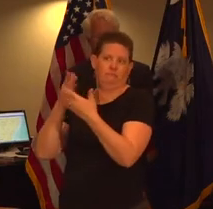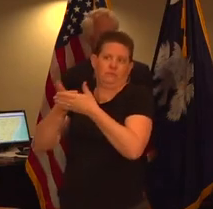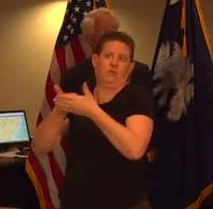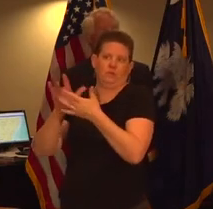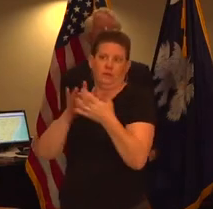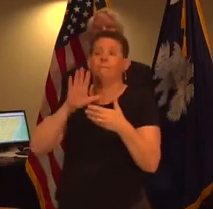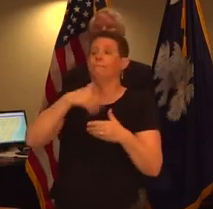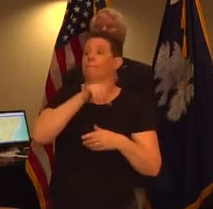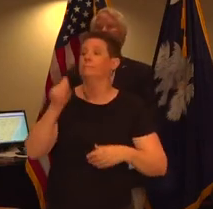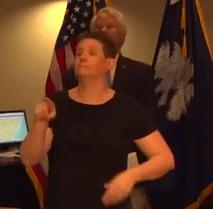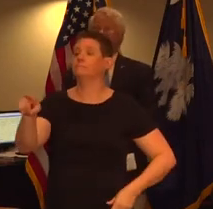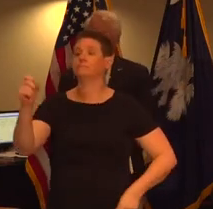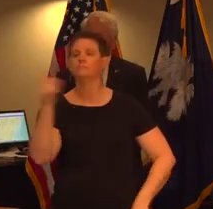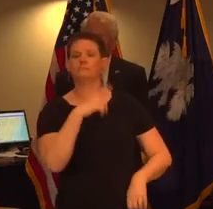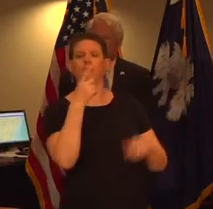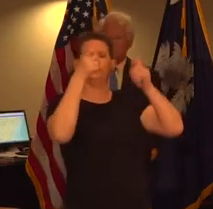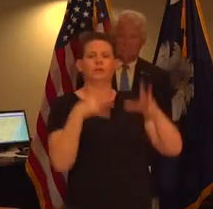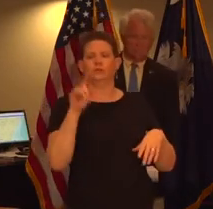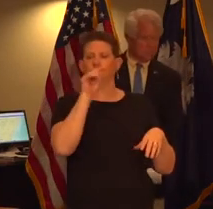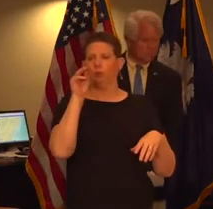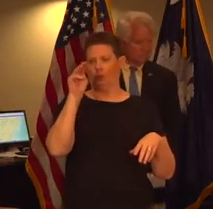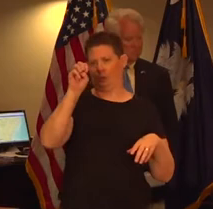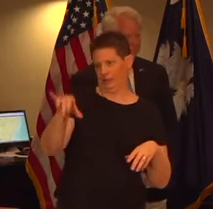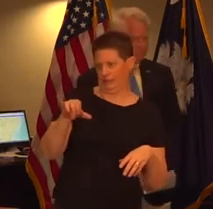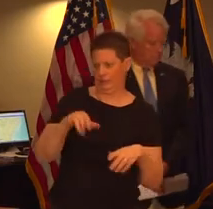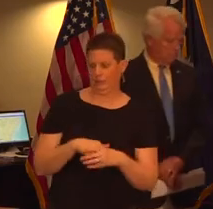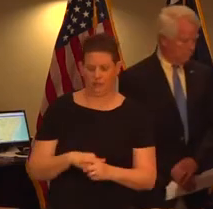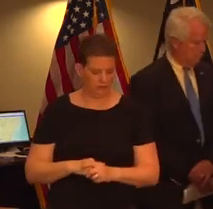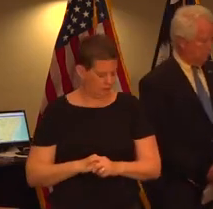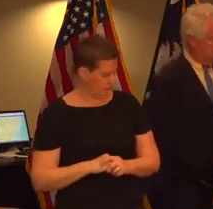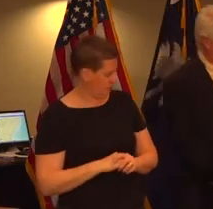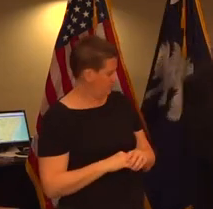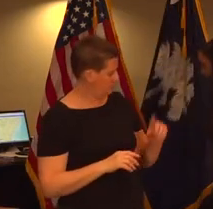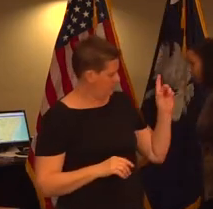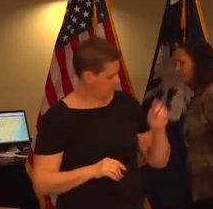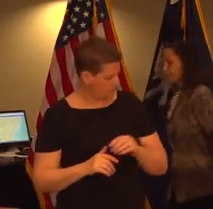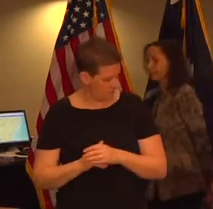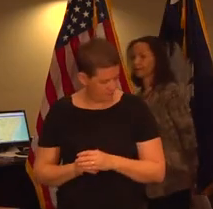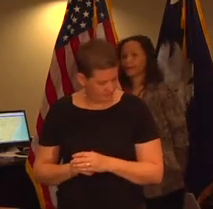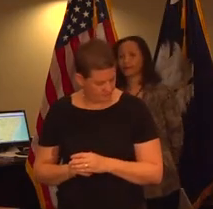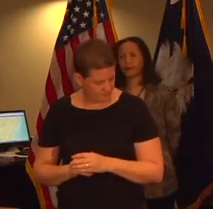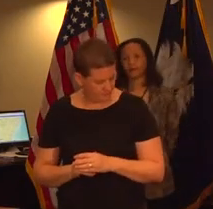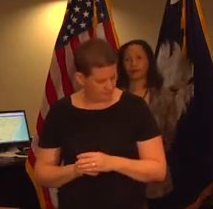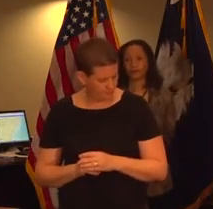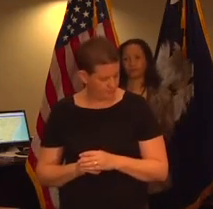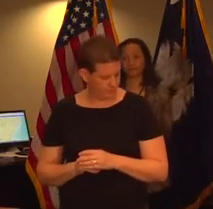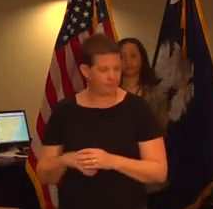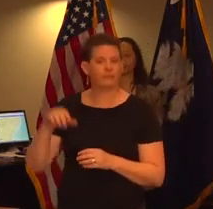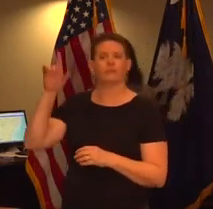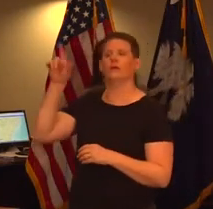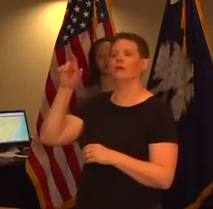next question director to me some of the stuff that has come from the national stockpile was